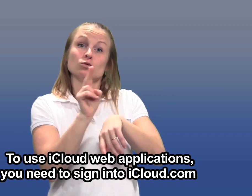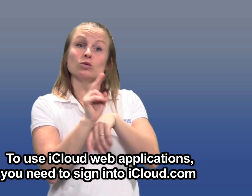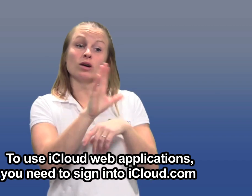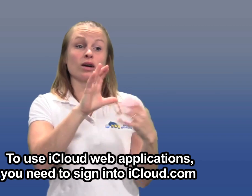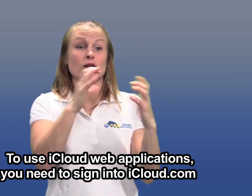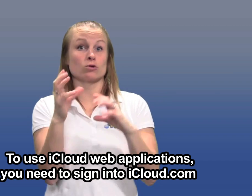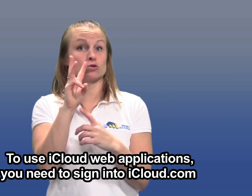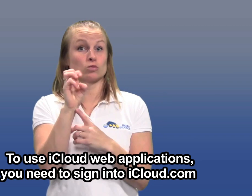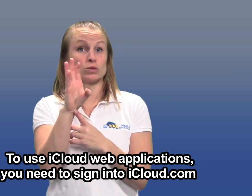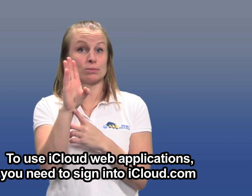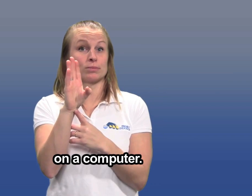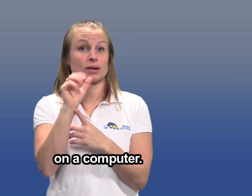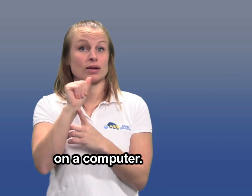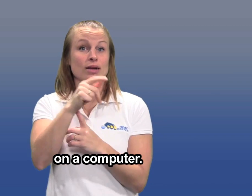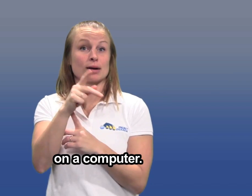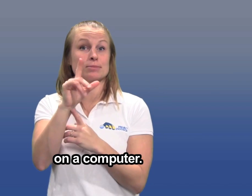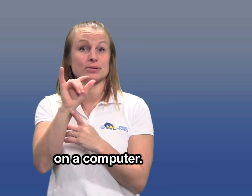iCloud.com on a computer.